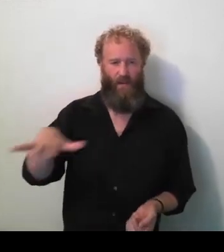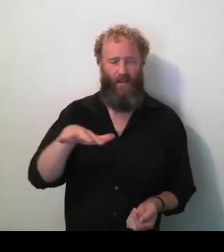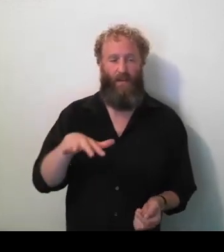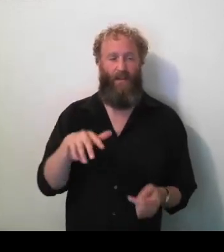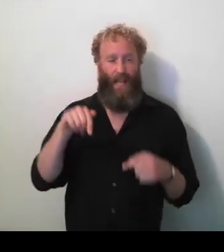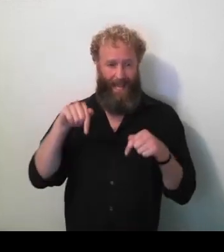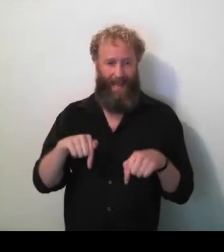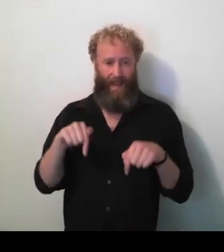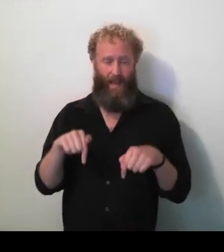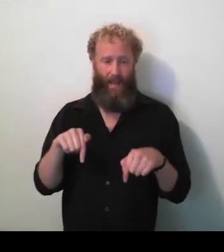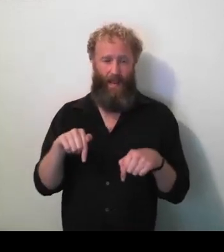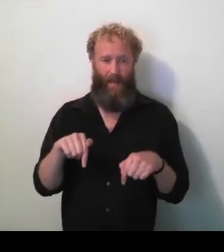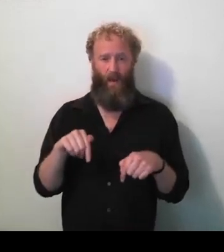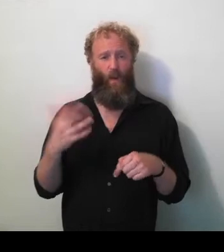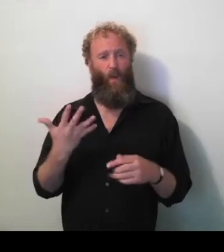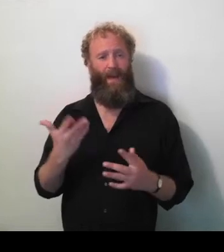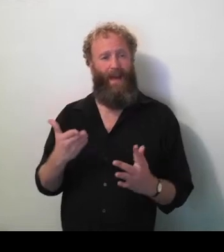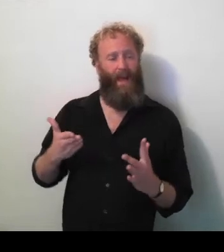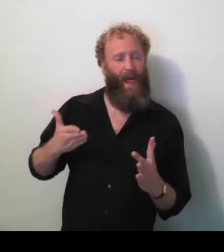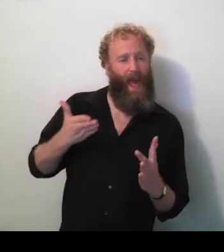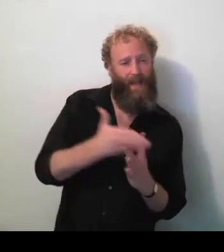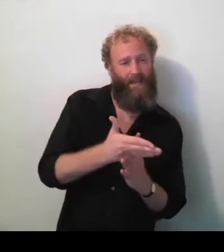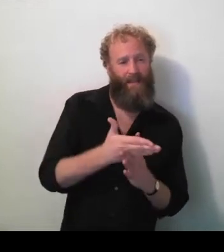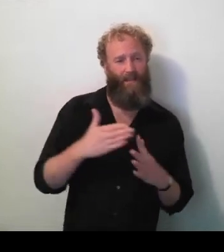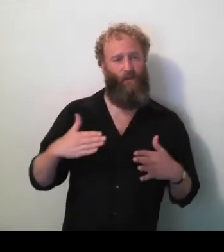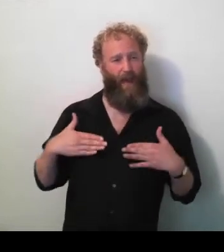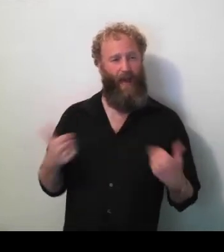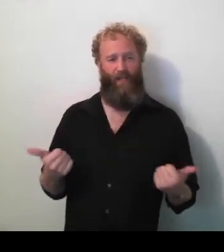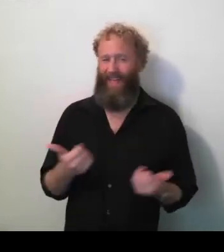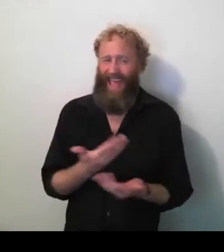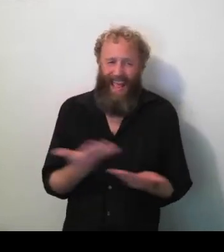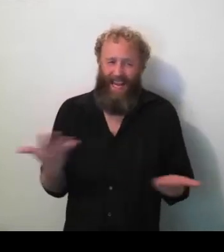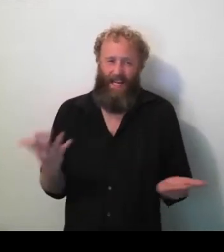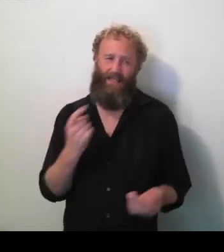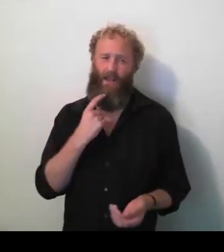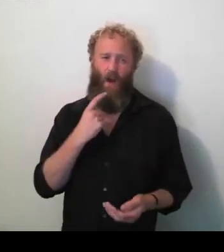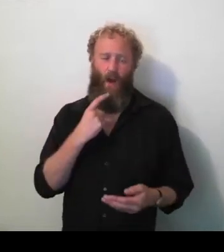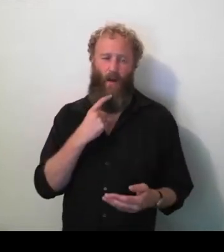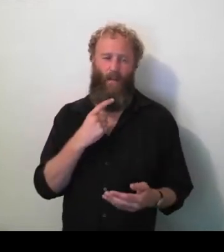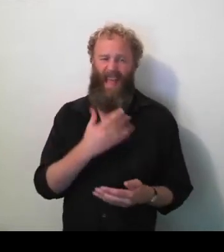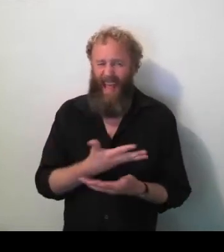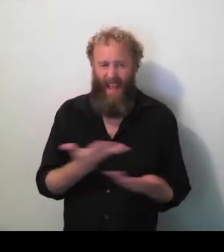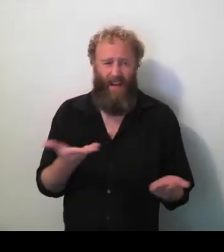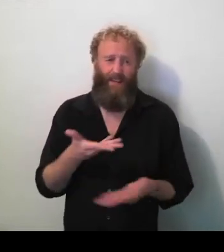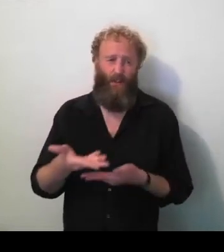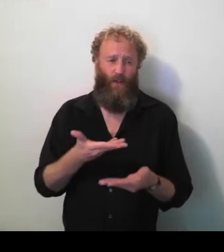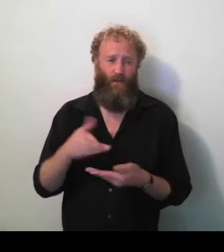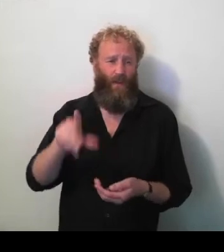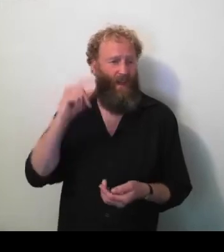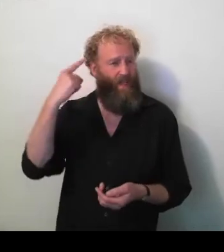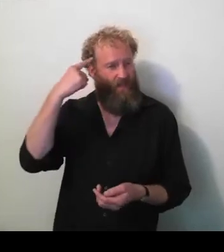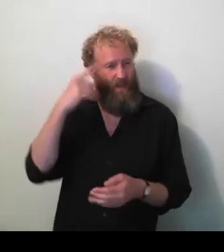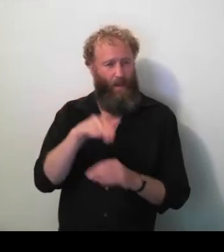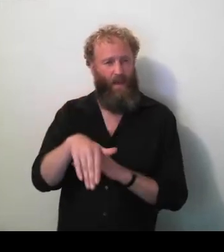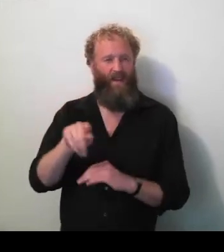that access to health of any kind, almost any service that you can imagine, is all second